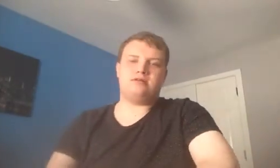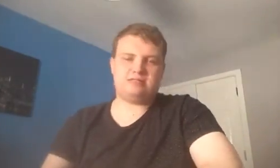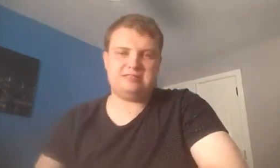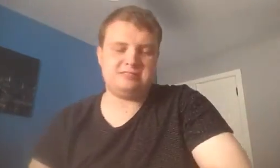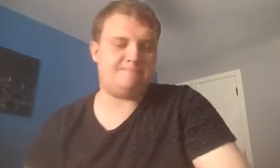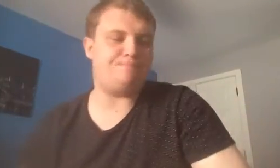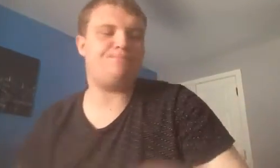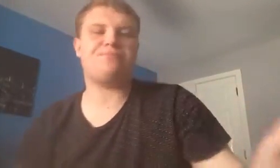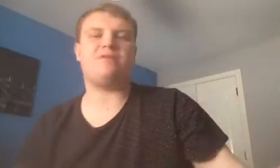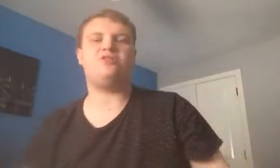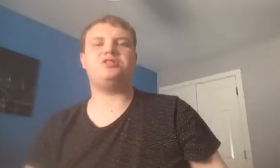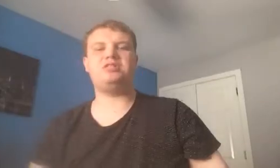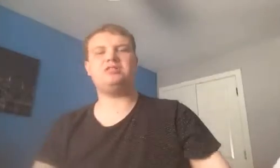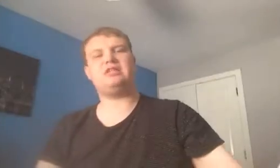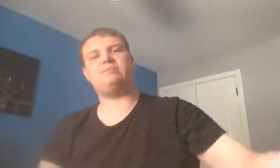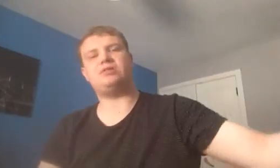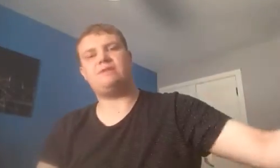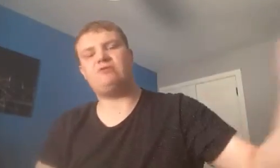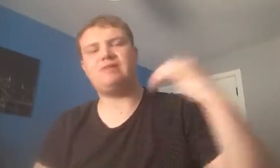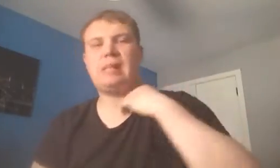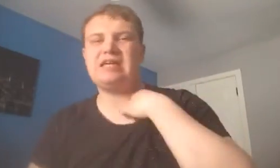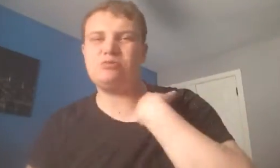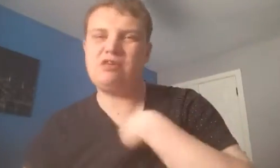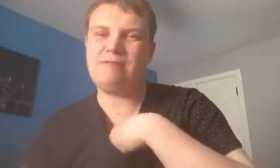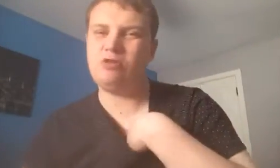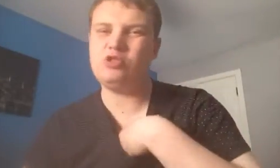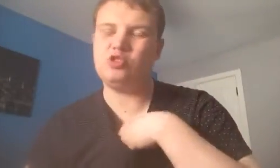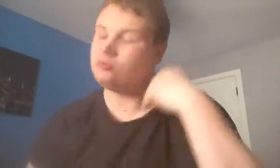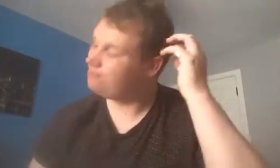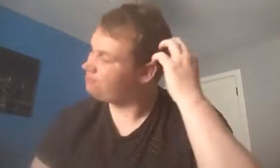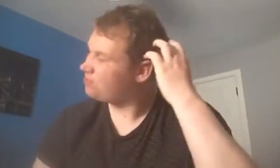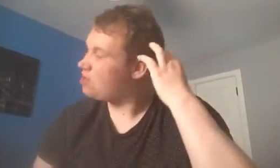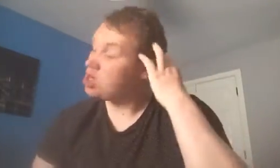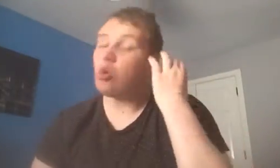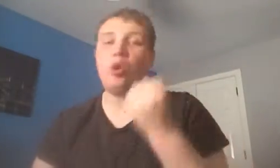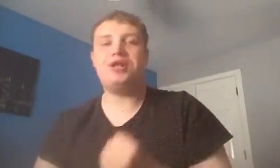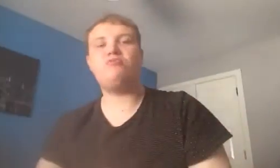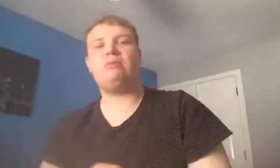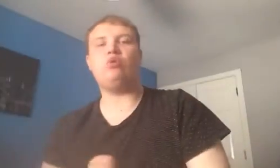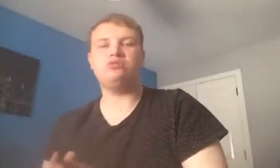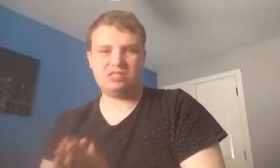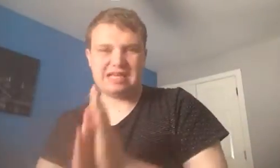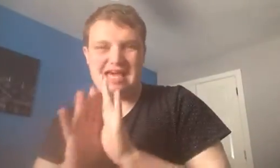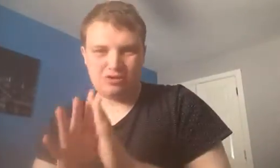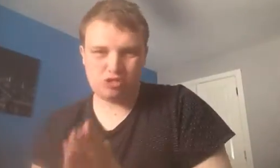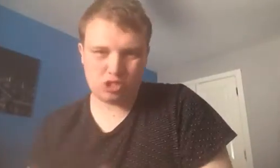Well, a few decent names we've been linked with and also one reported outgoing,